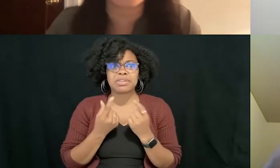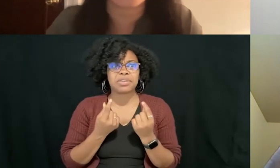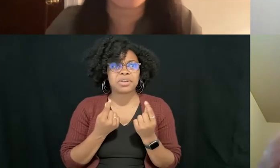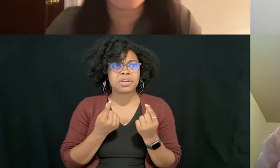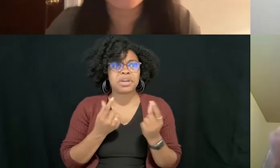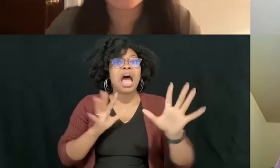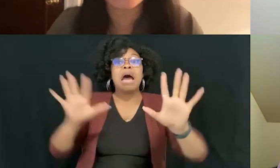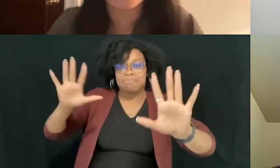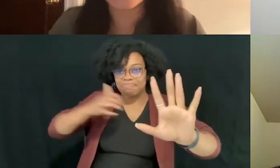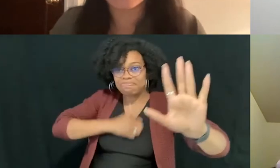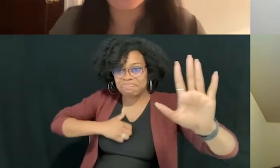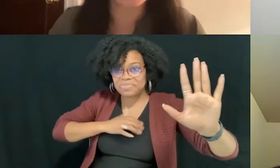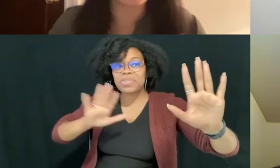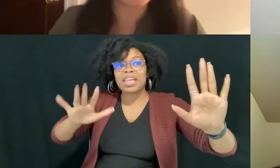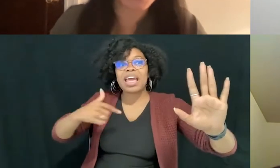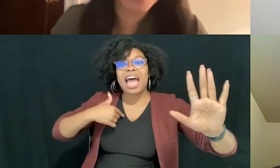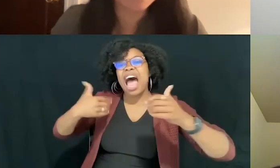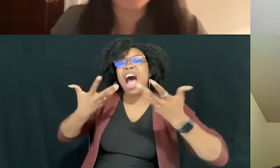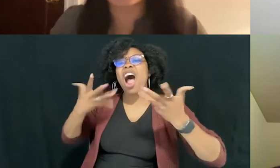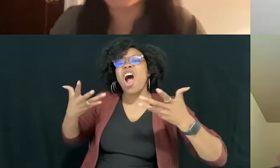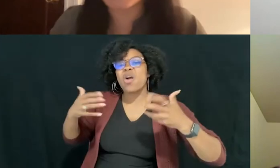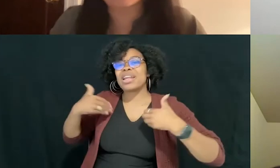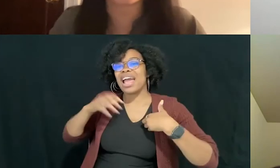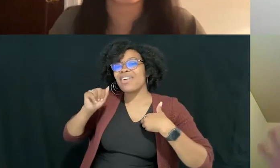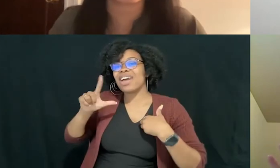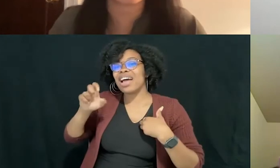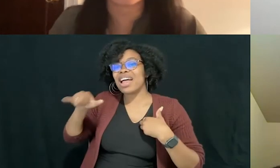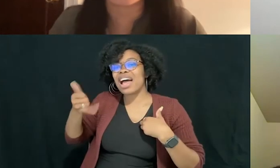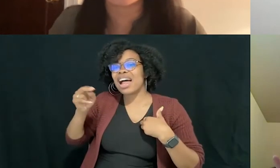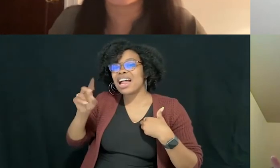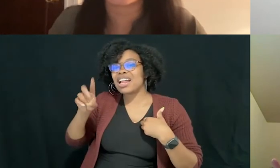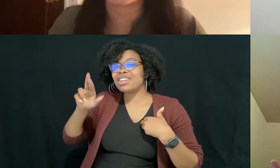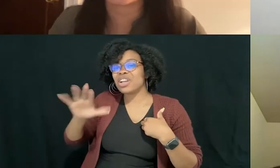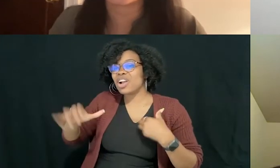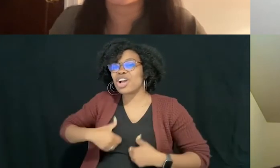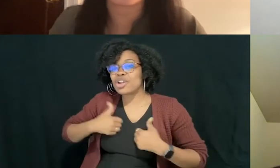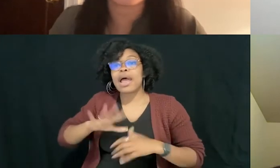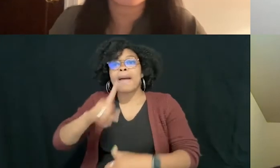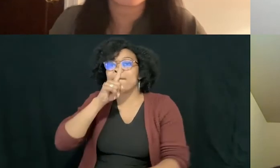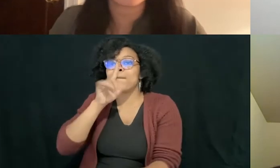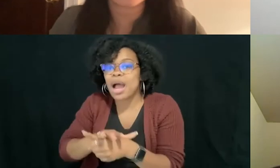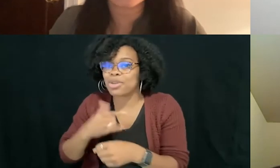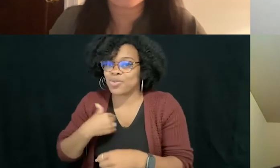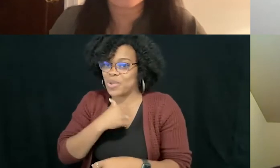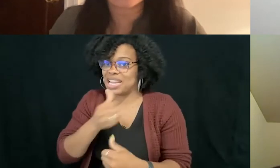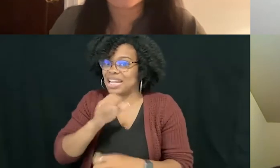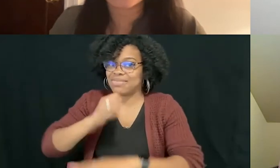I, I, I know I have Alejandra's address. Okay. I swear that this was not in any way fixed, but I happen to know the winner. So